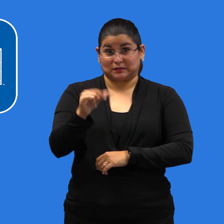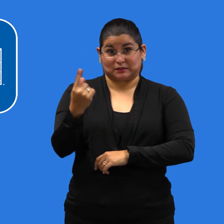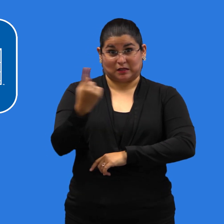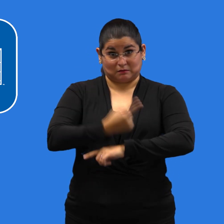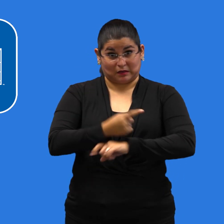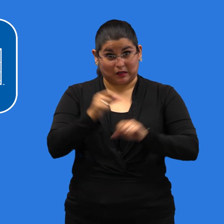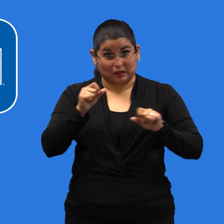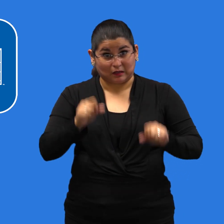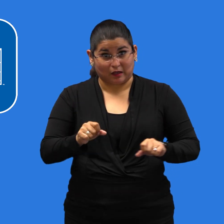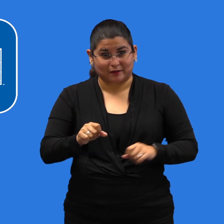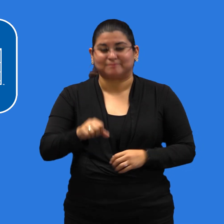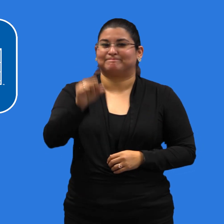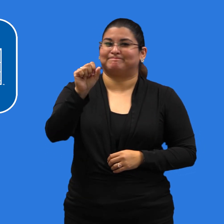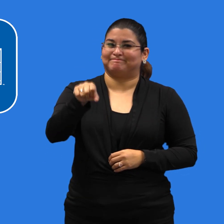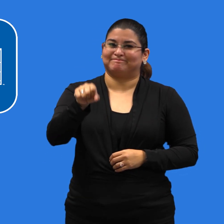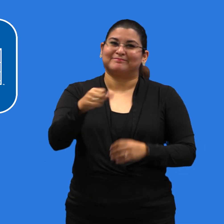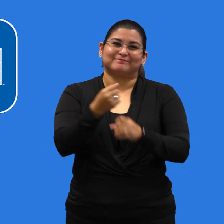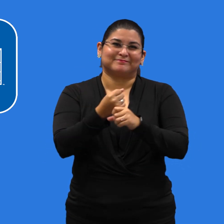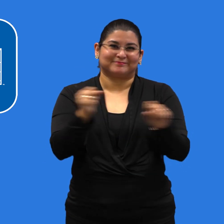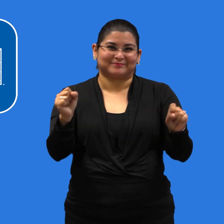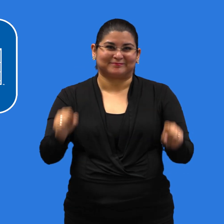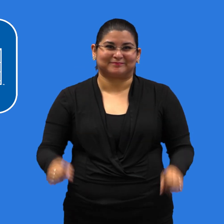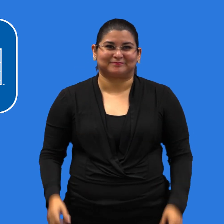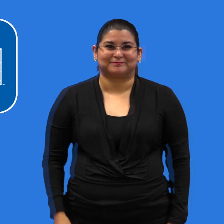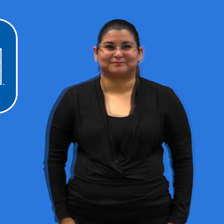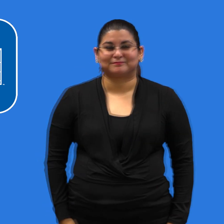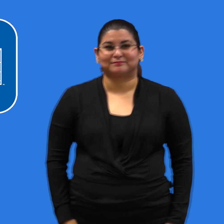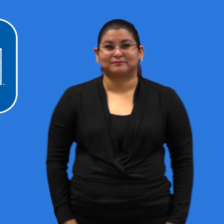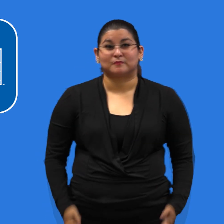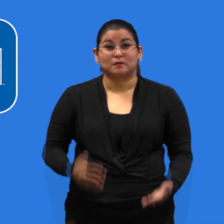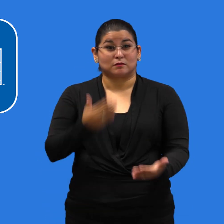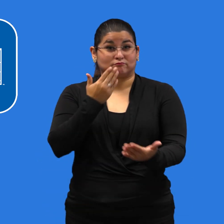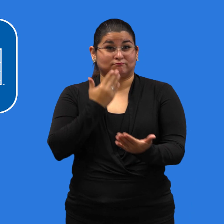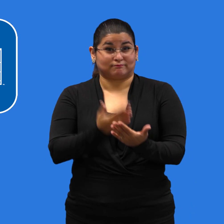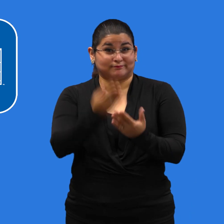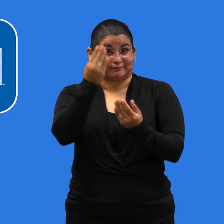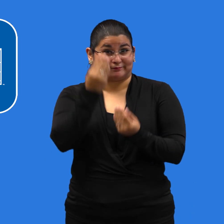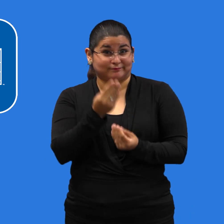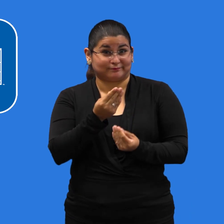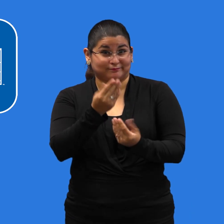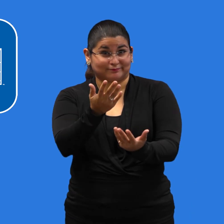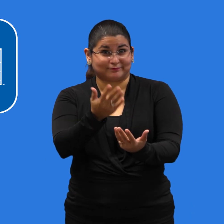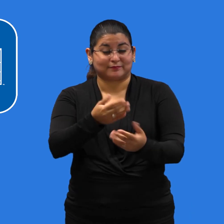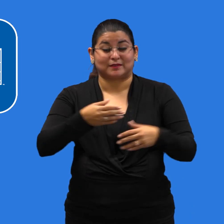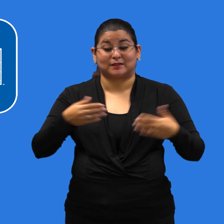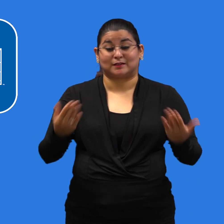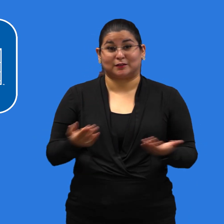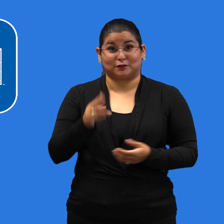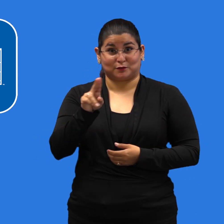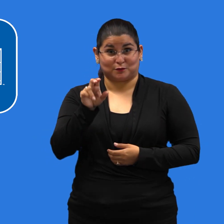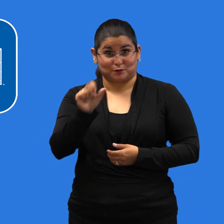Children and teens can safely receive other vaccines the same day they get their COVID-19 vaccine.